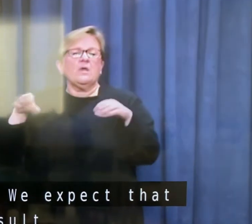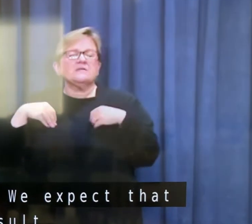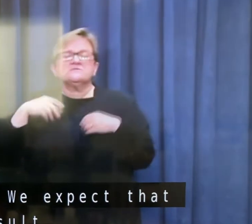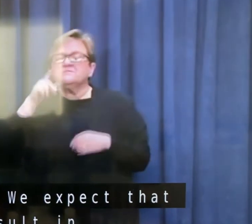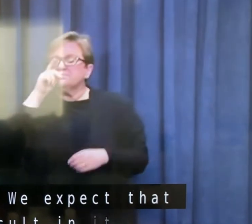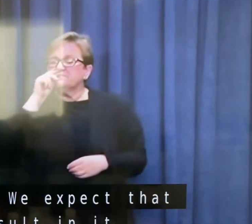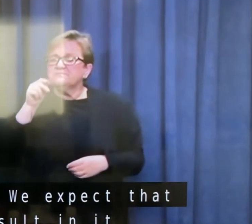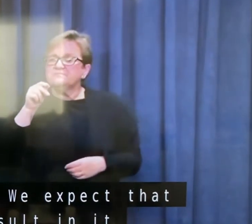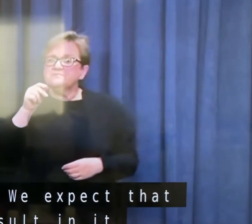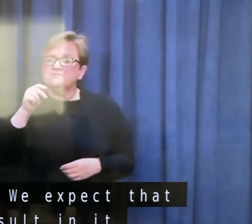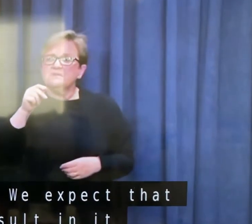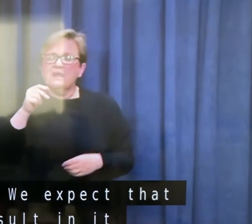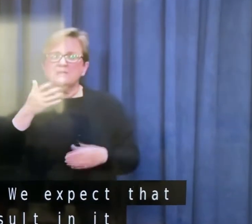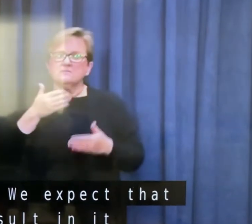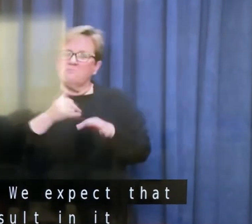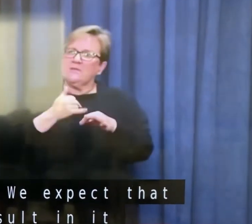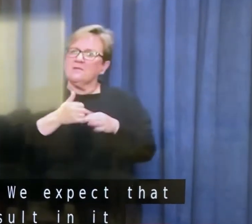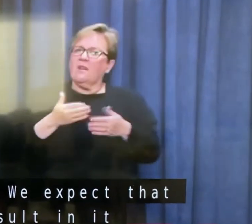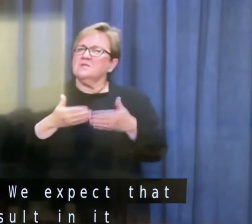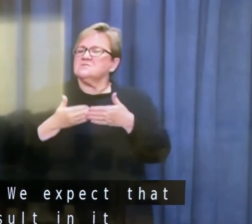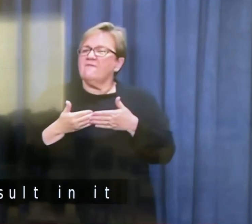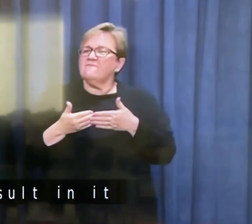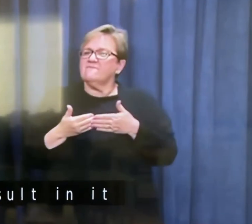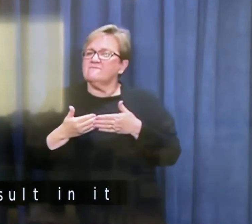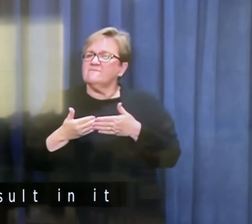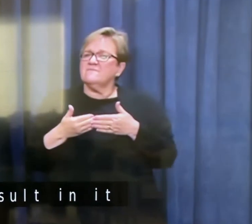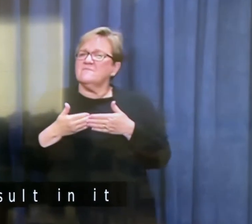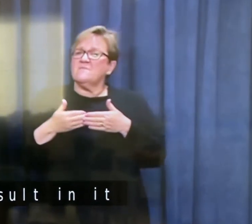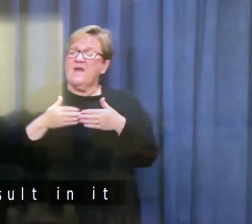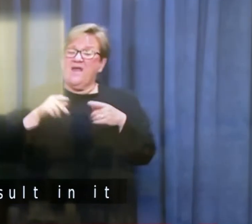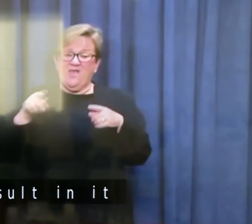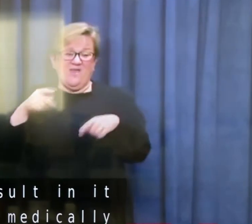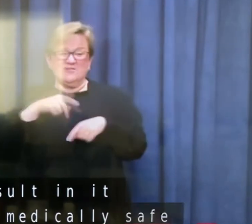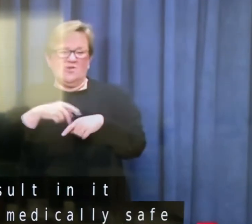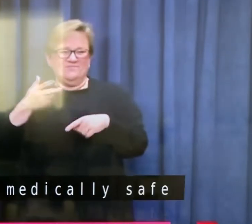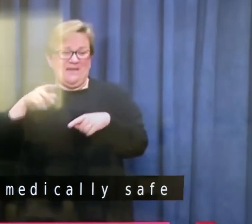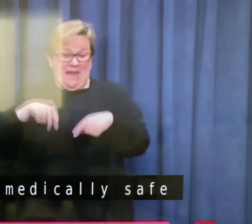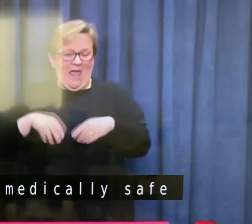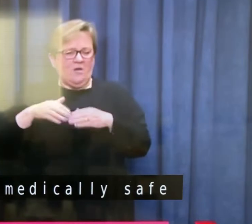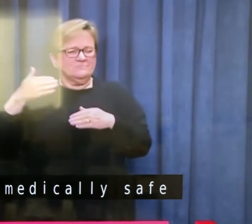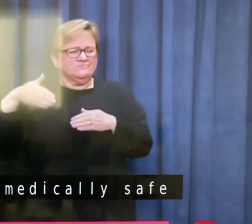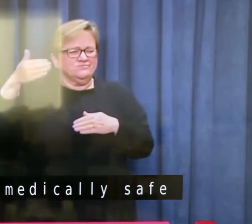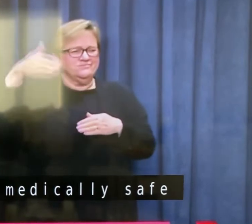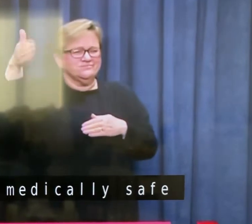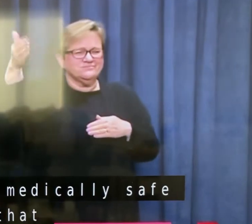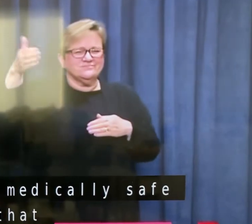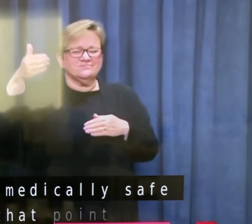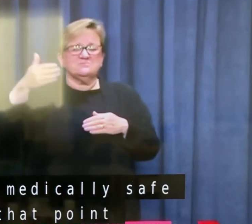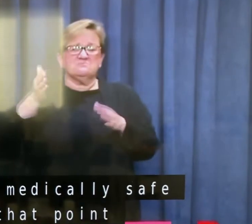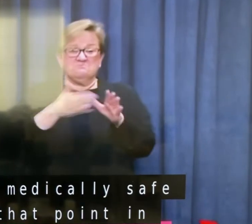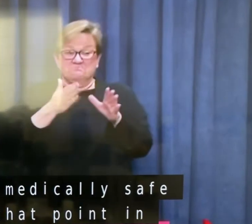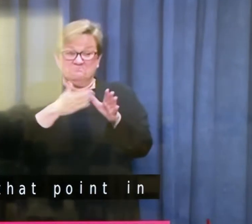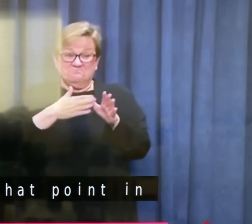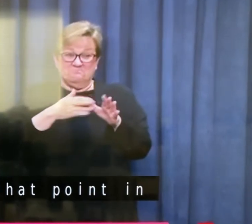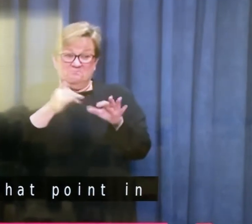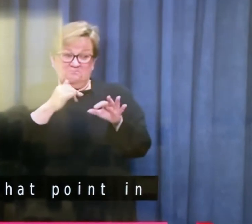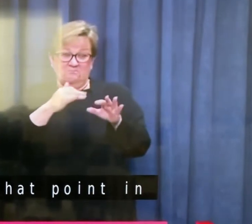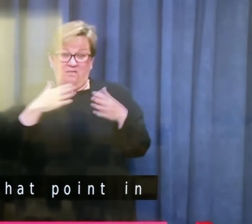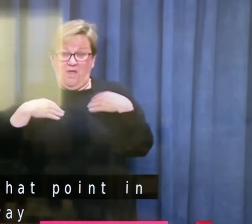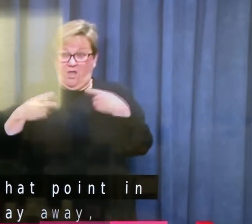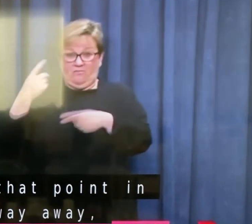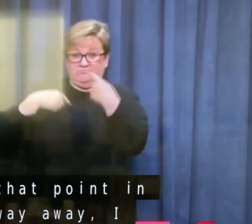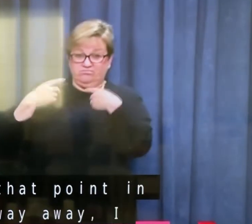and medically safe and the like. And at that point in time, which is some way away, I expect, subject to medical advice,